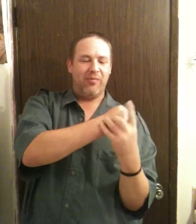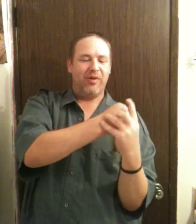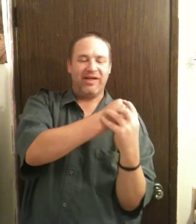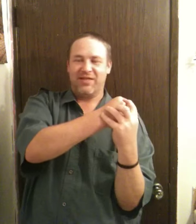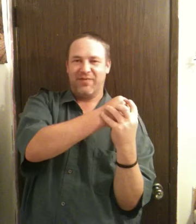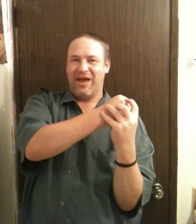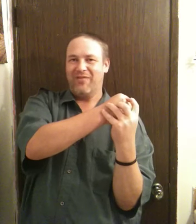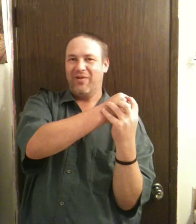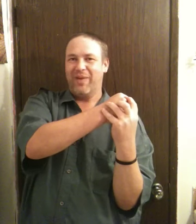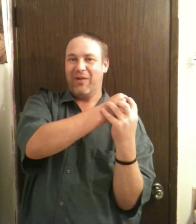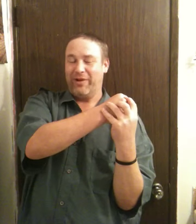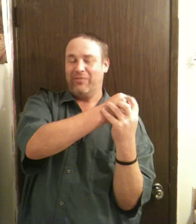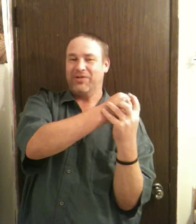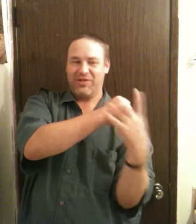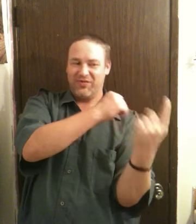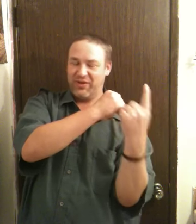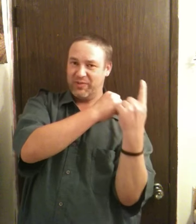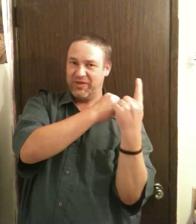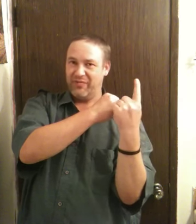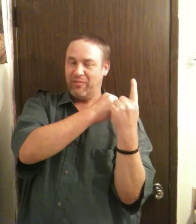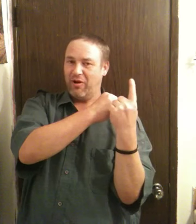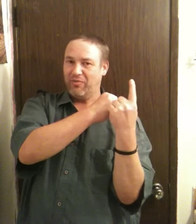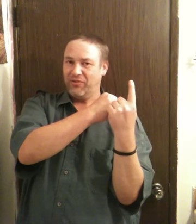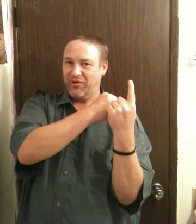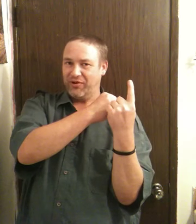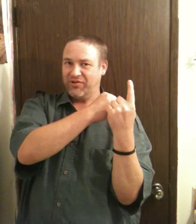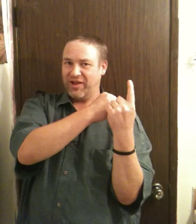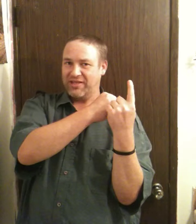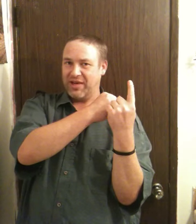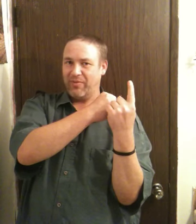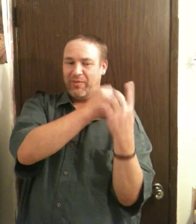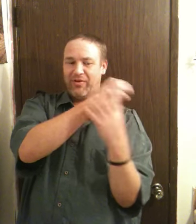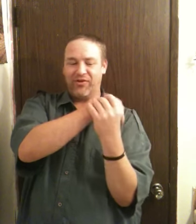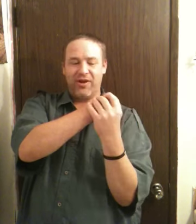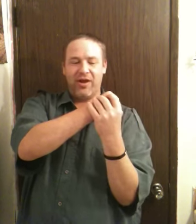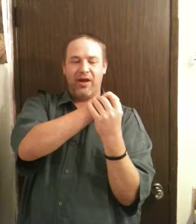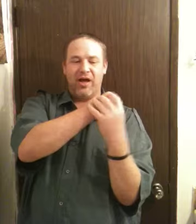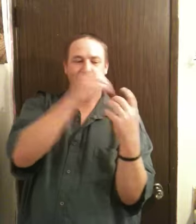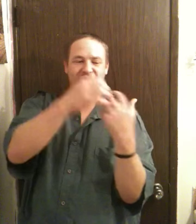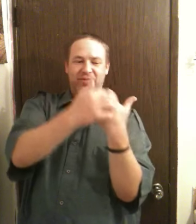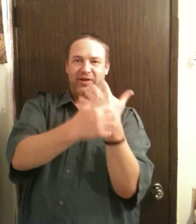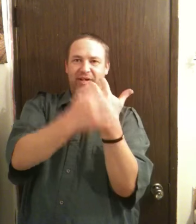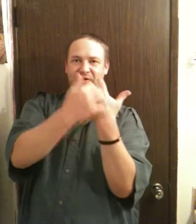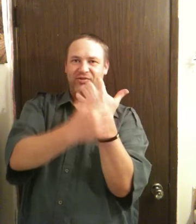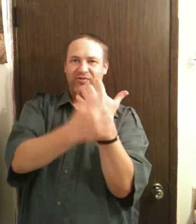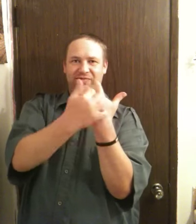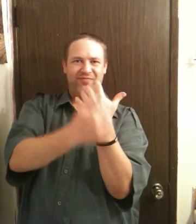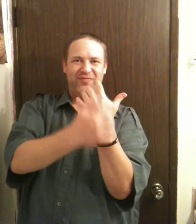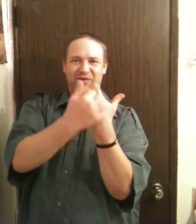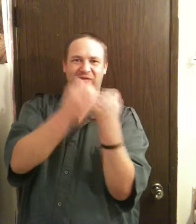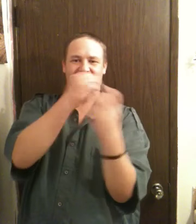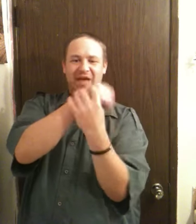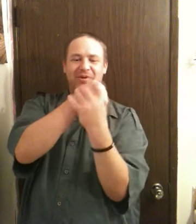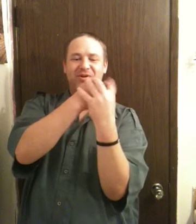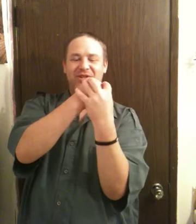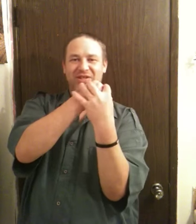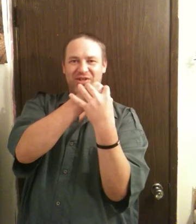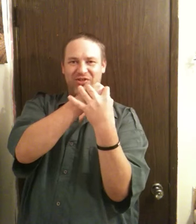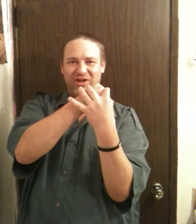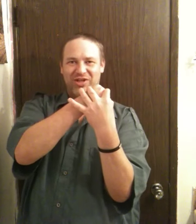Like I said, if I'm having a bad week, which this finger's been giving me problems here this last couple of months, something in here feels funky. I've been using this to stretch